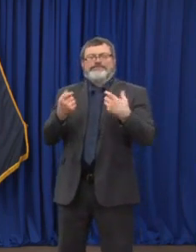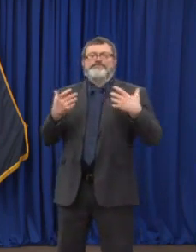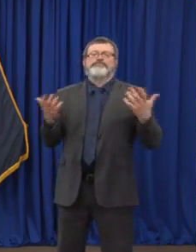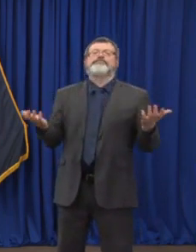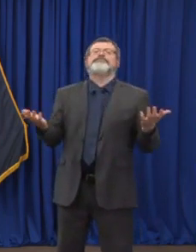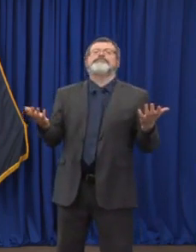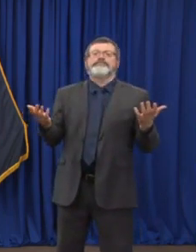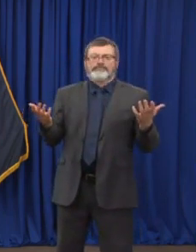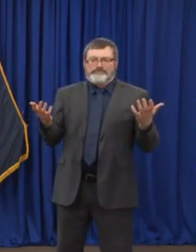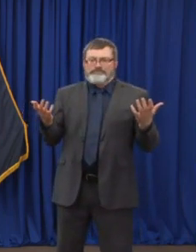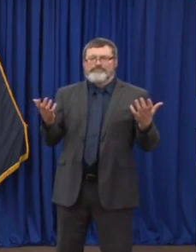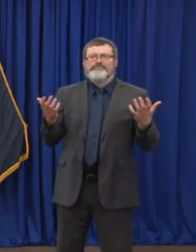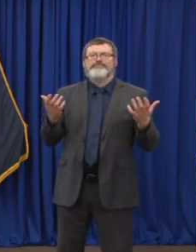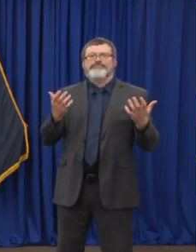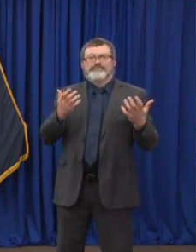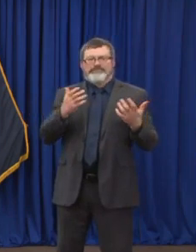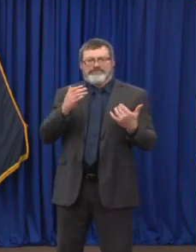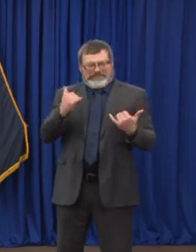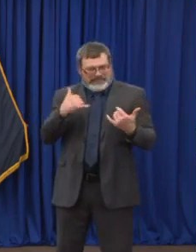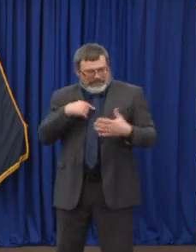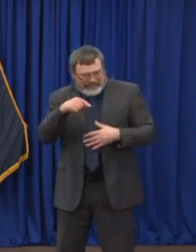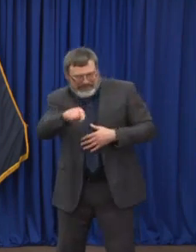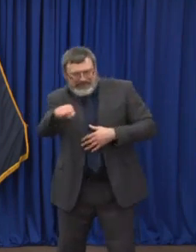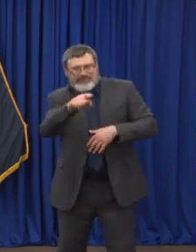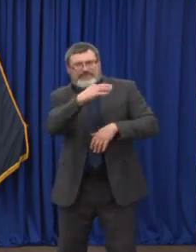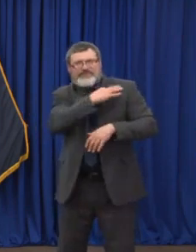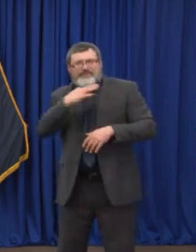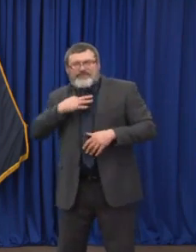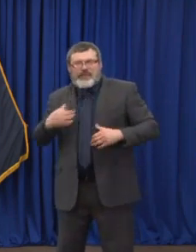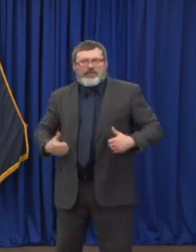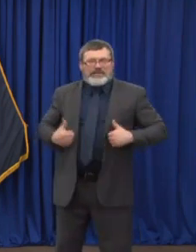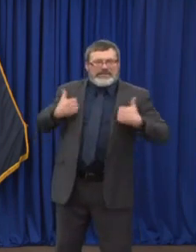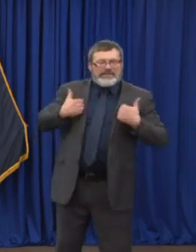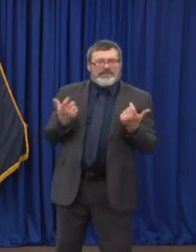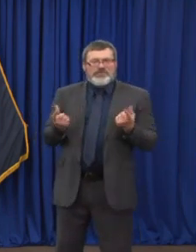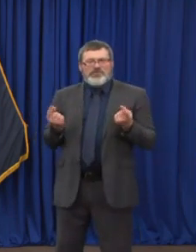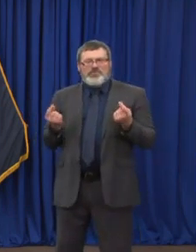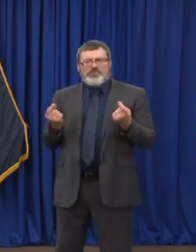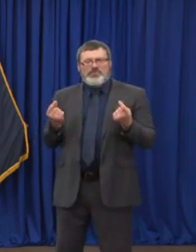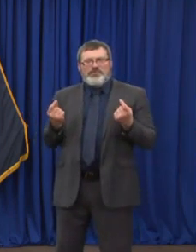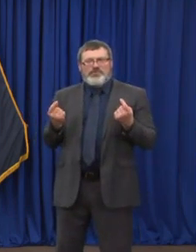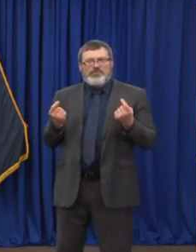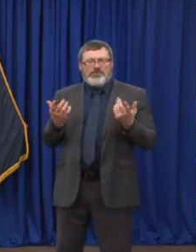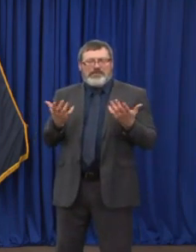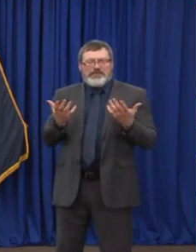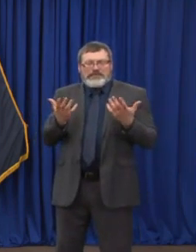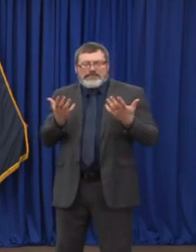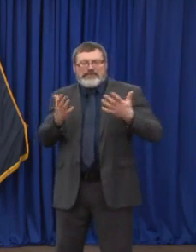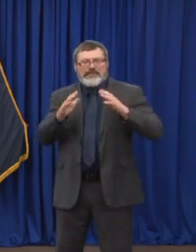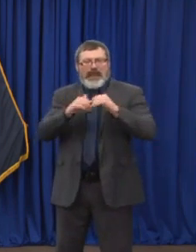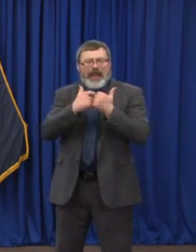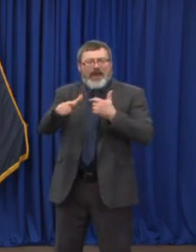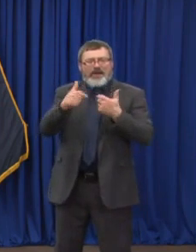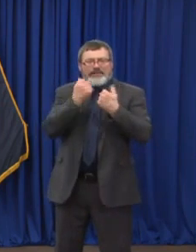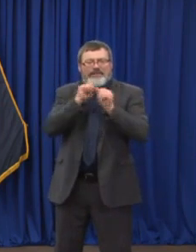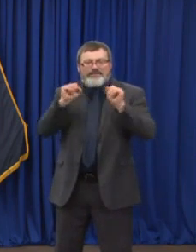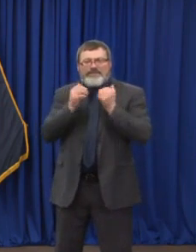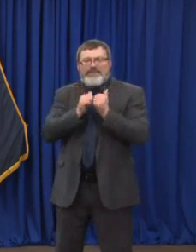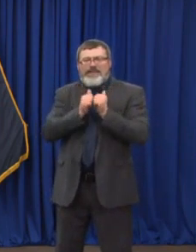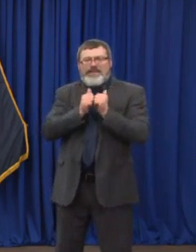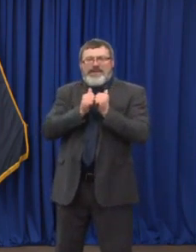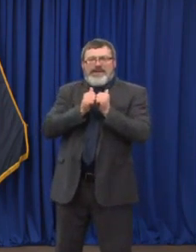issues have happening within that long those long term care facilities and the air when it comes to the mask mandate that we're putting statewide,